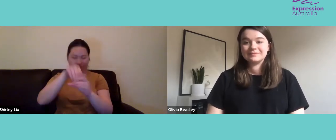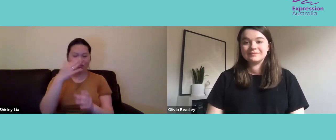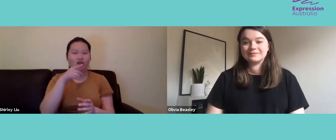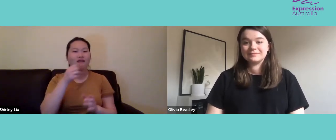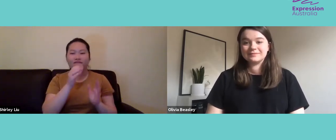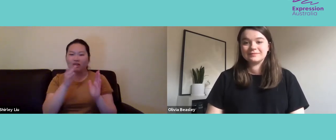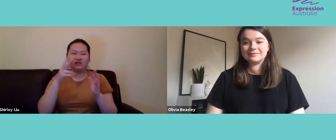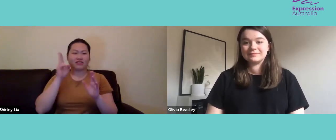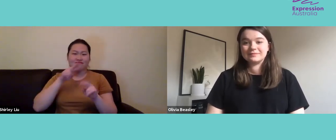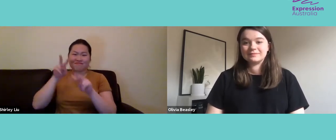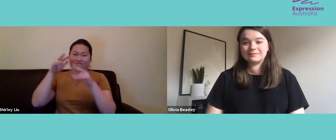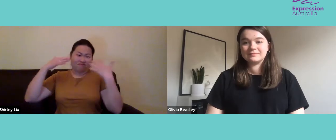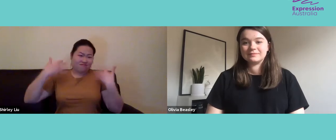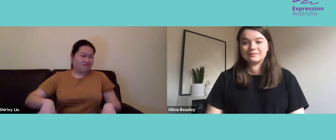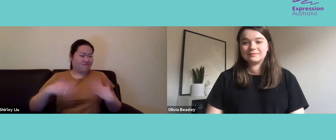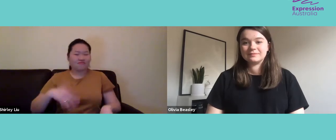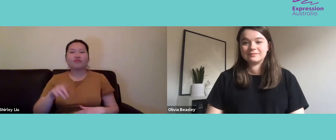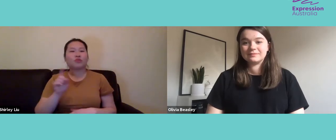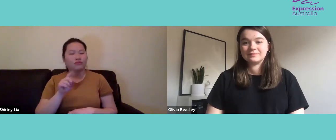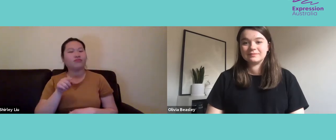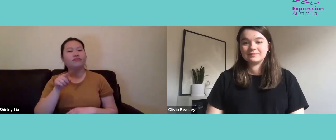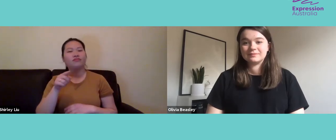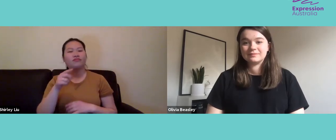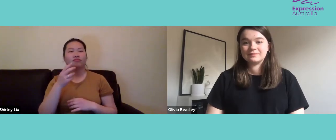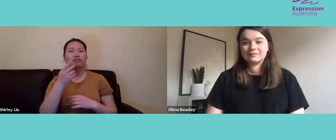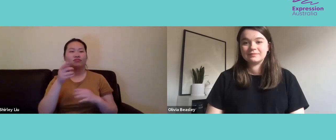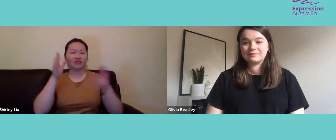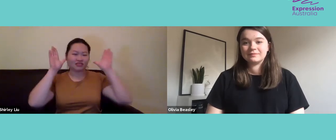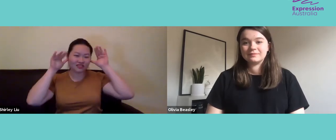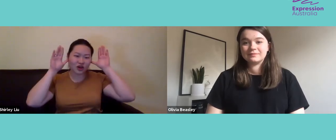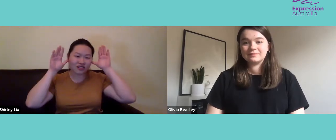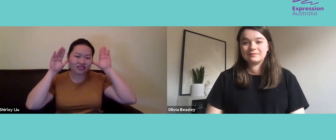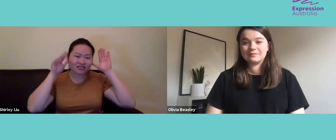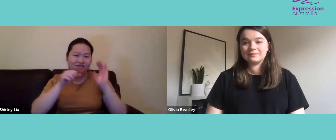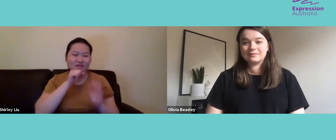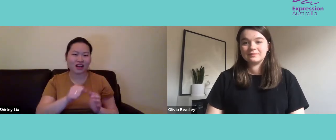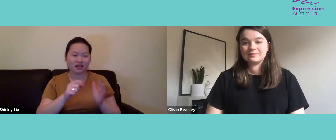were some deaf role models there that I found inspiring. There was a man called Alan